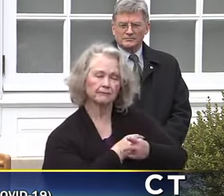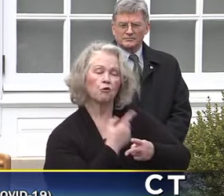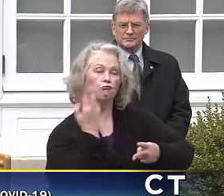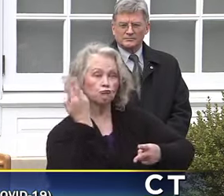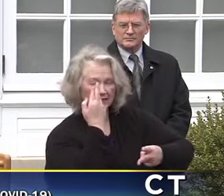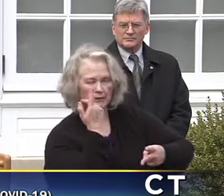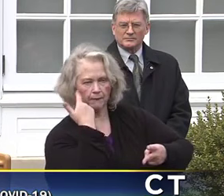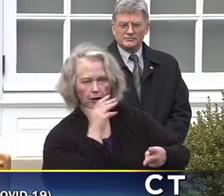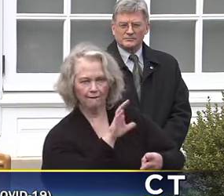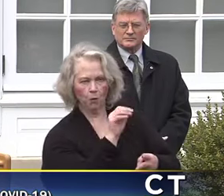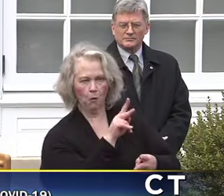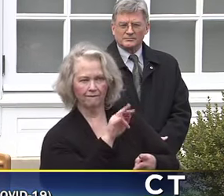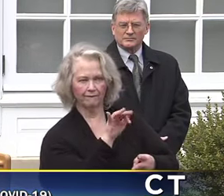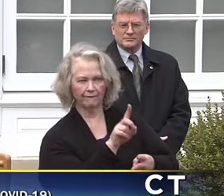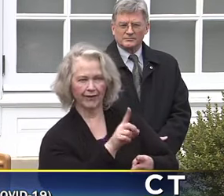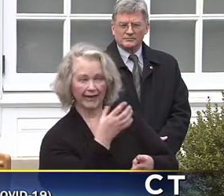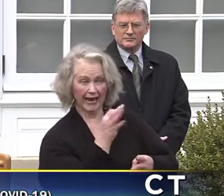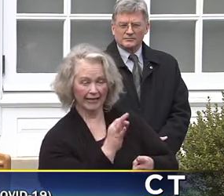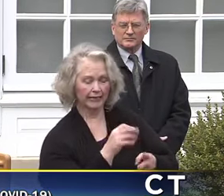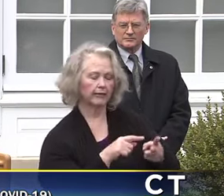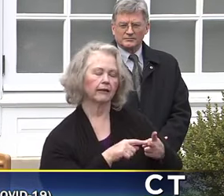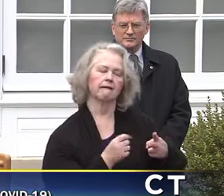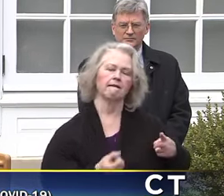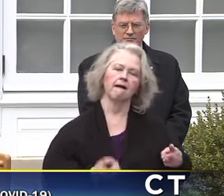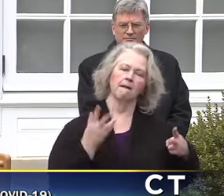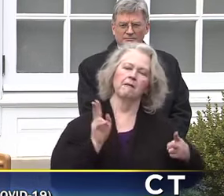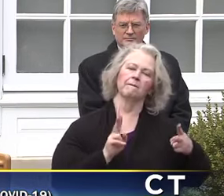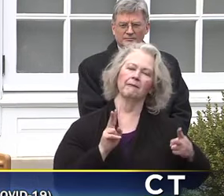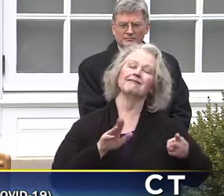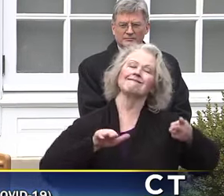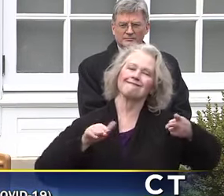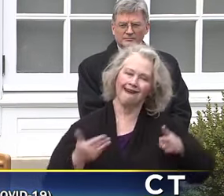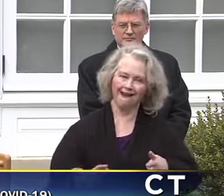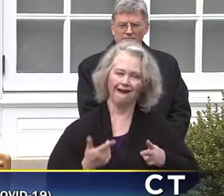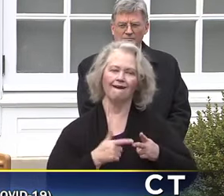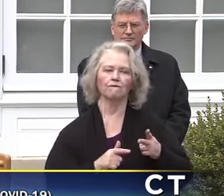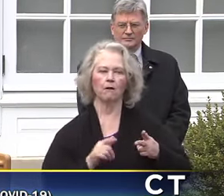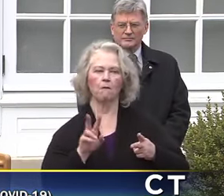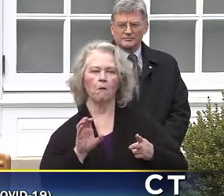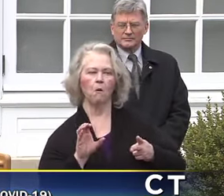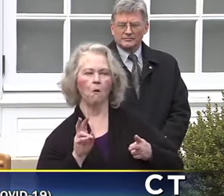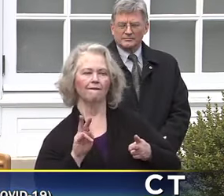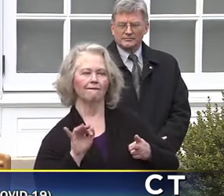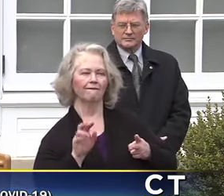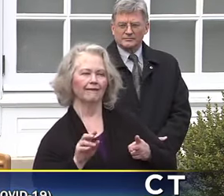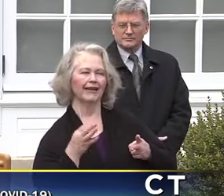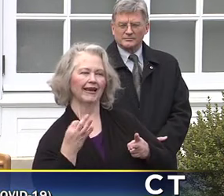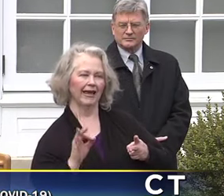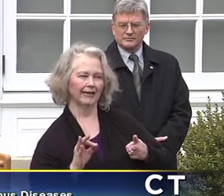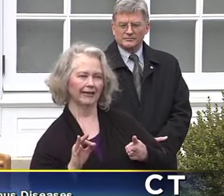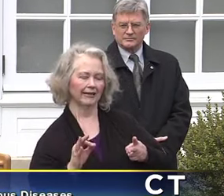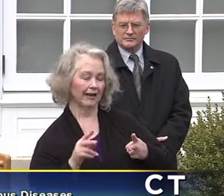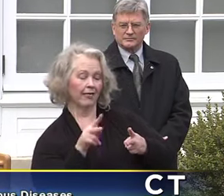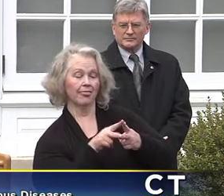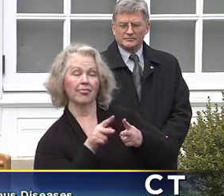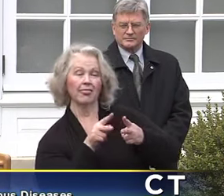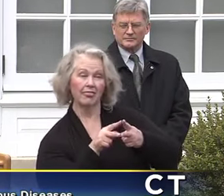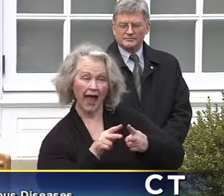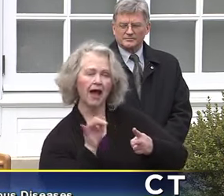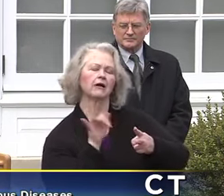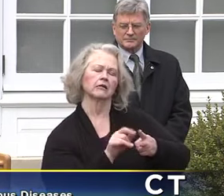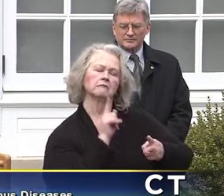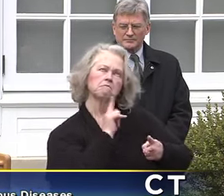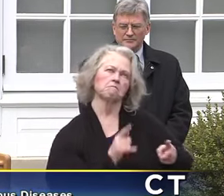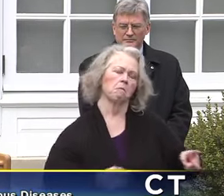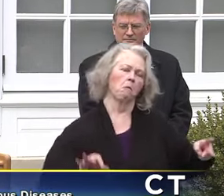And the second is the number of people who have died from COVID-19. Those will be the things that drive decision making in Connecticut.